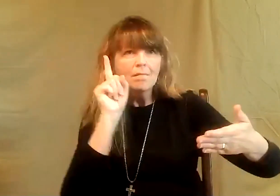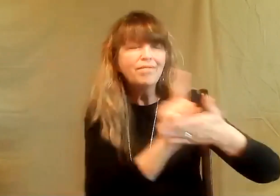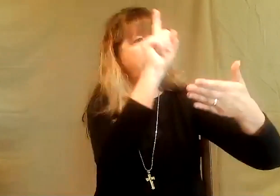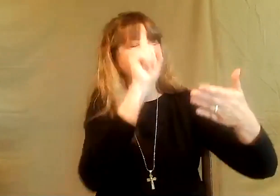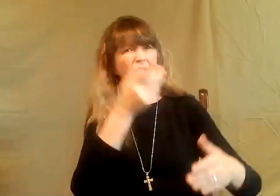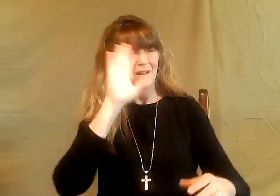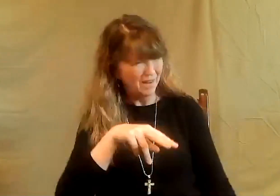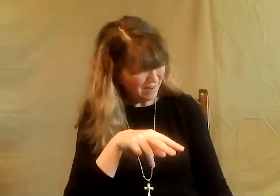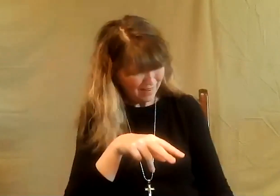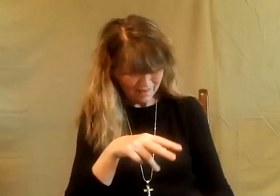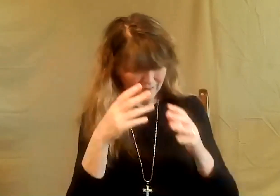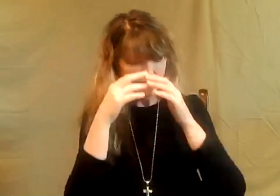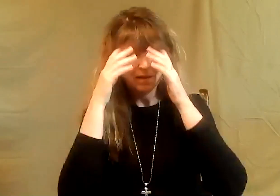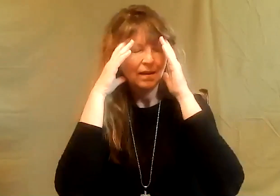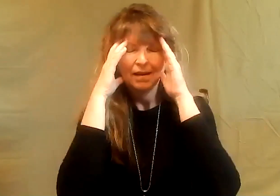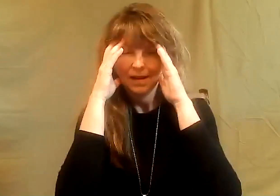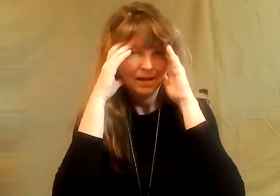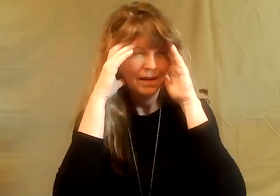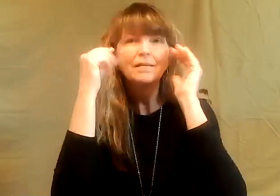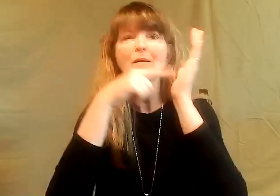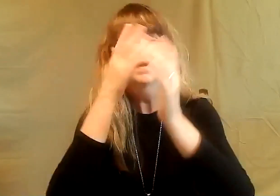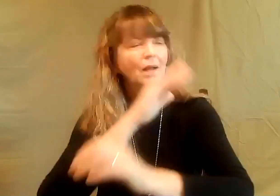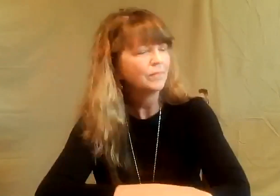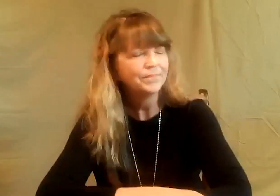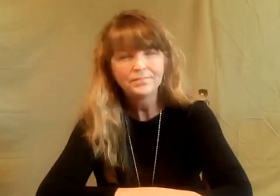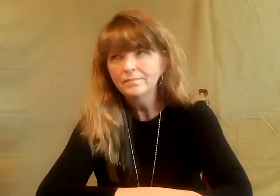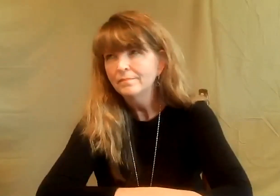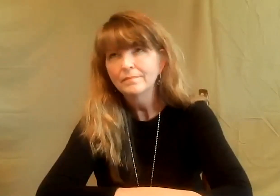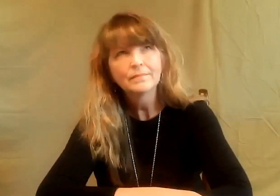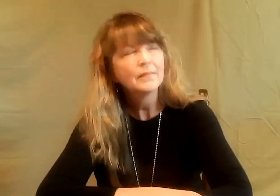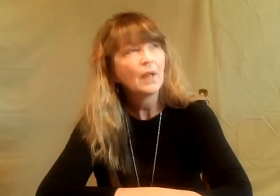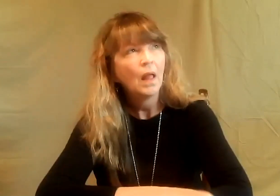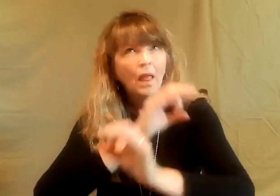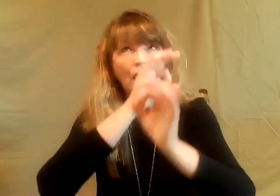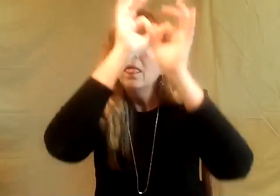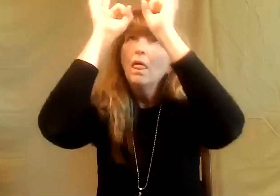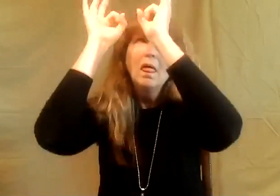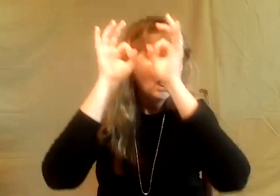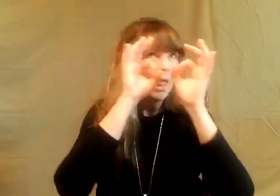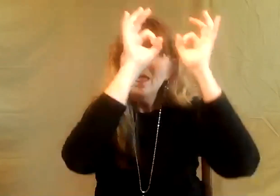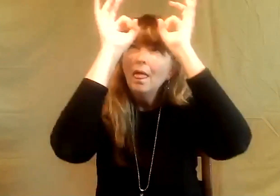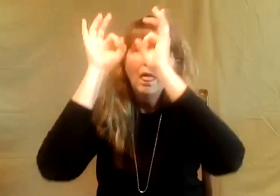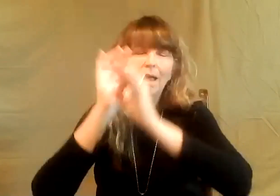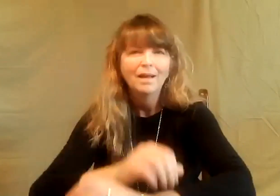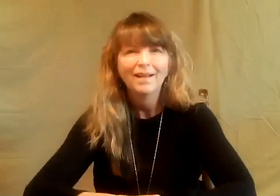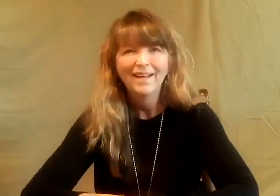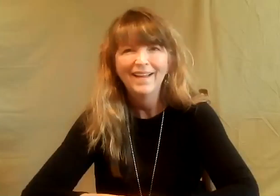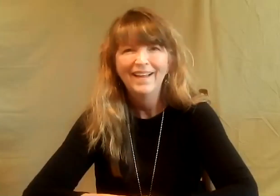it all on our own and thinks, oh, my goodness, what are these folks doing? I'm sure God is